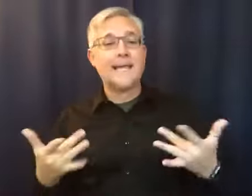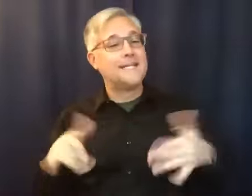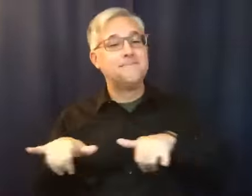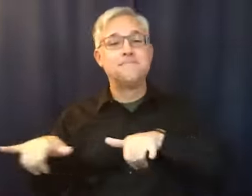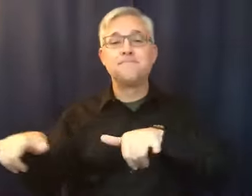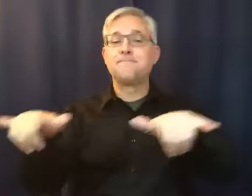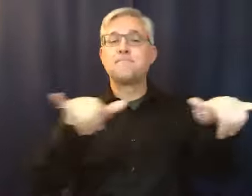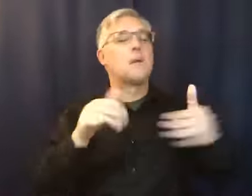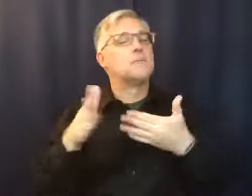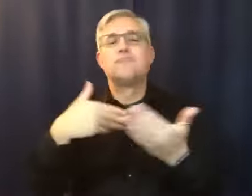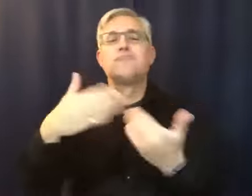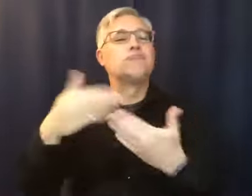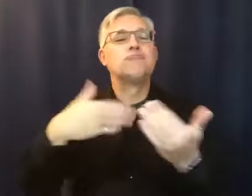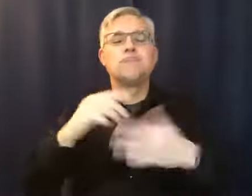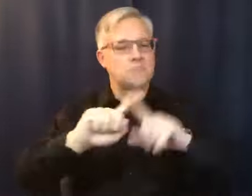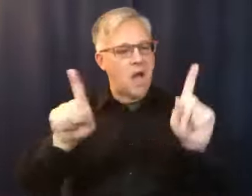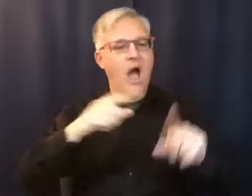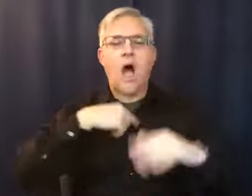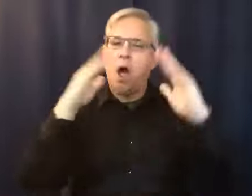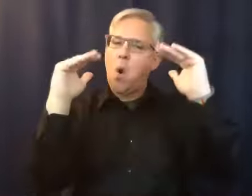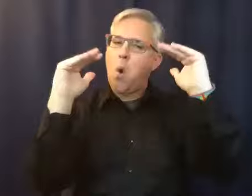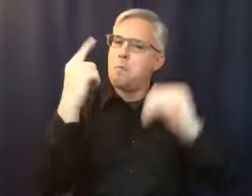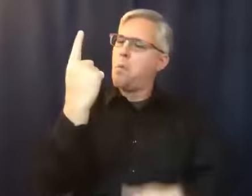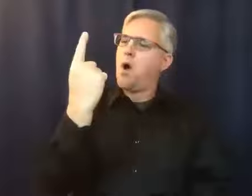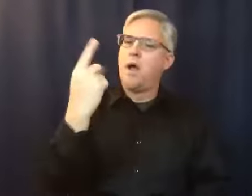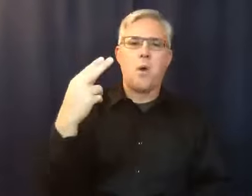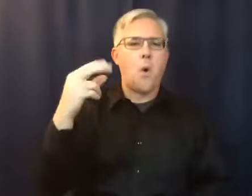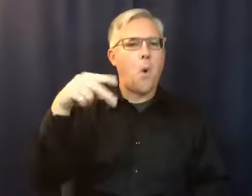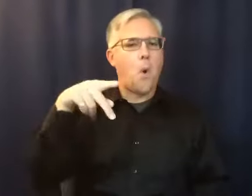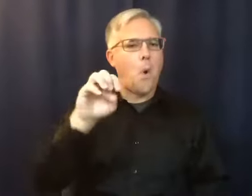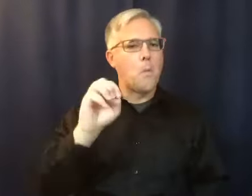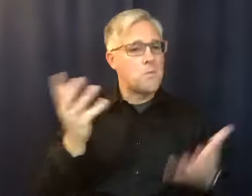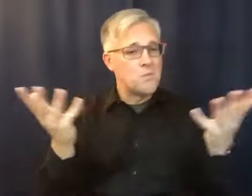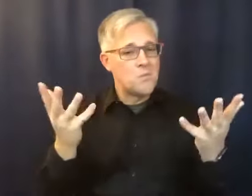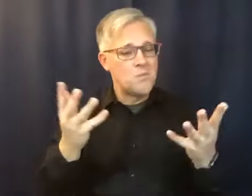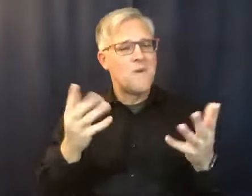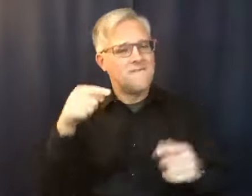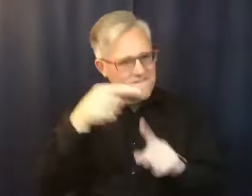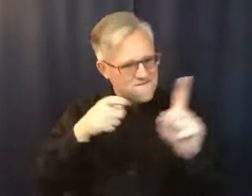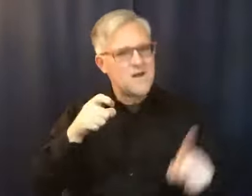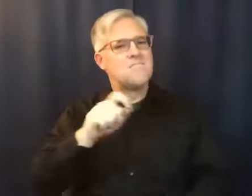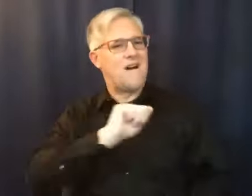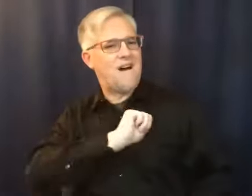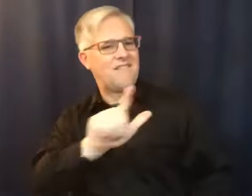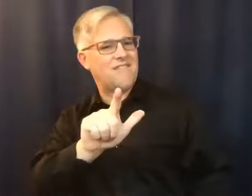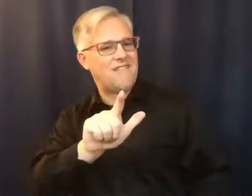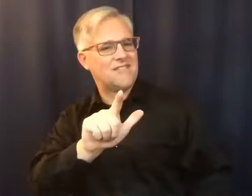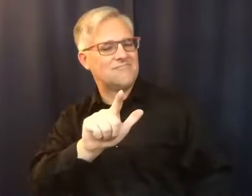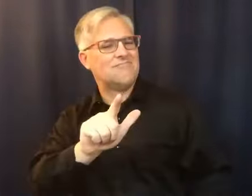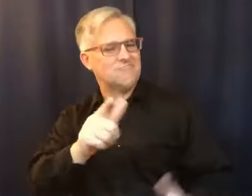one thing I'm giving you. And that's the hope that we get in these rooms. You know, I don't care how dark the night is. I don't care